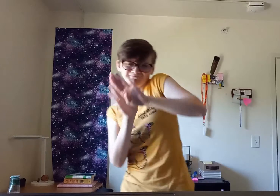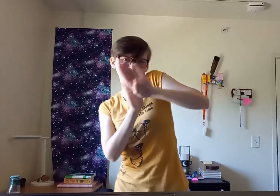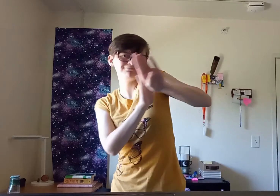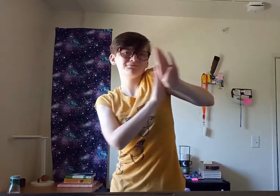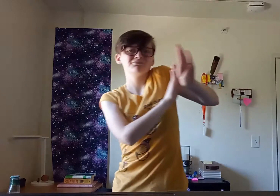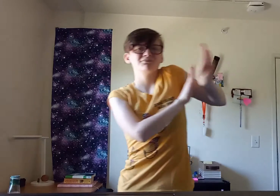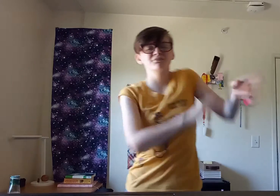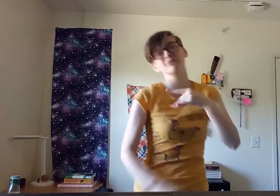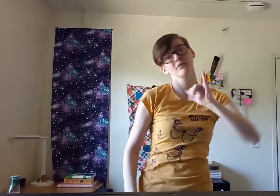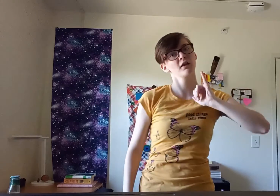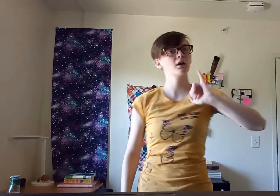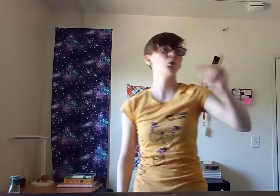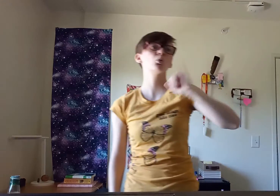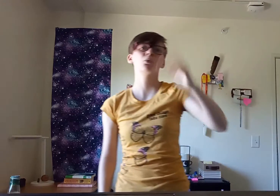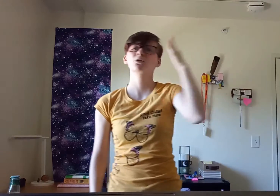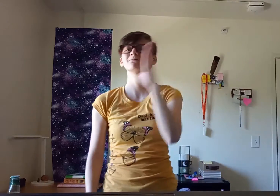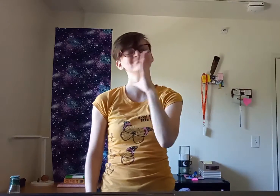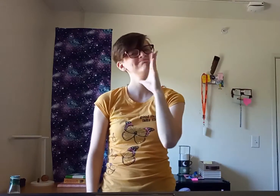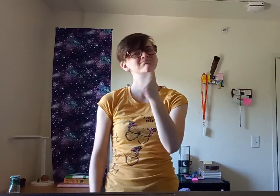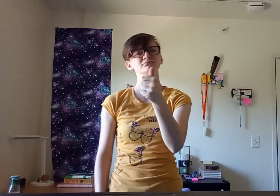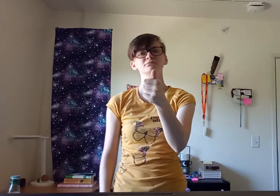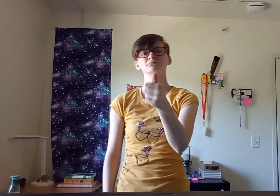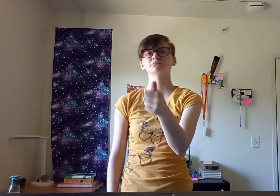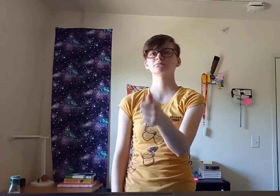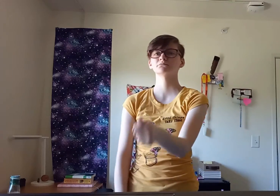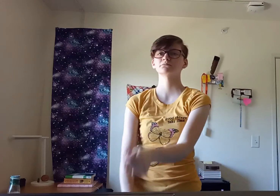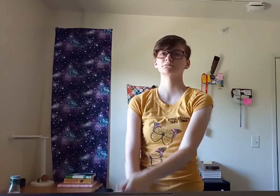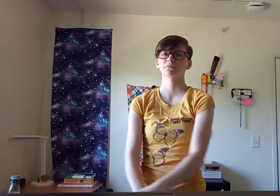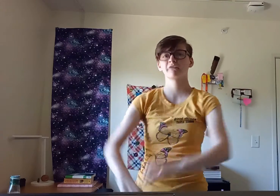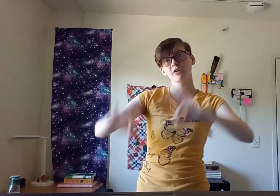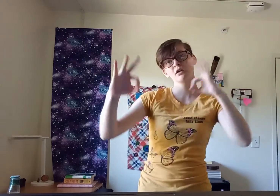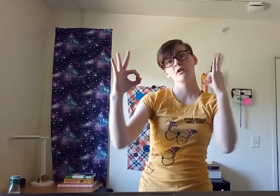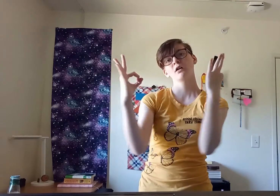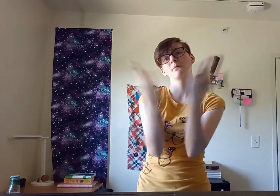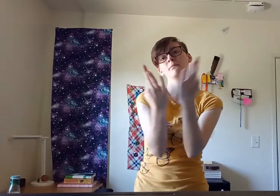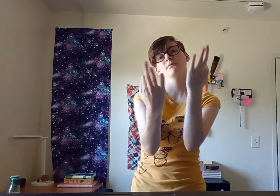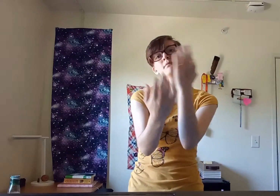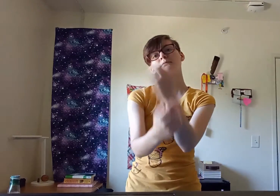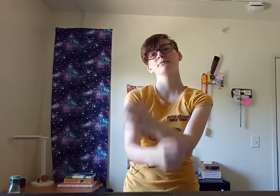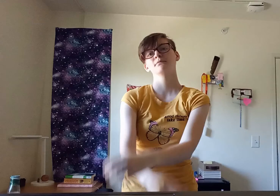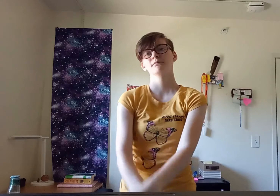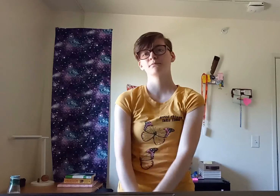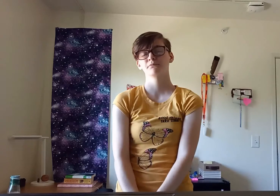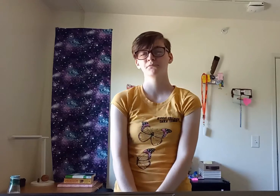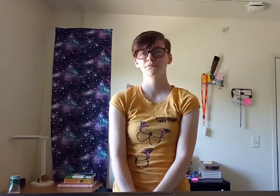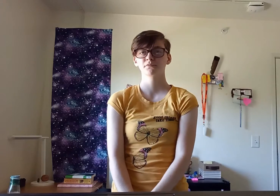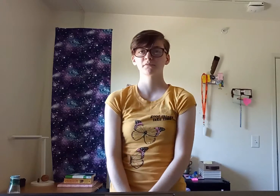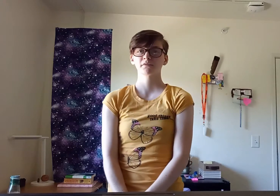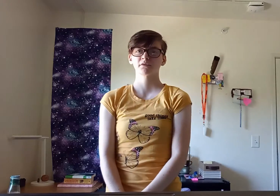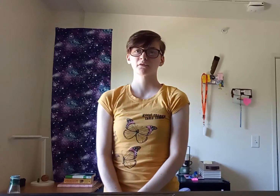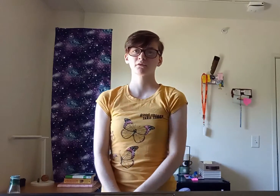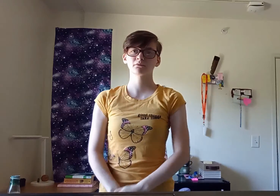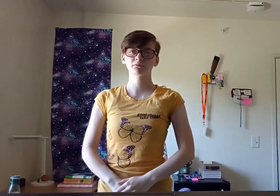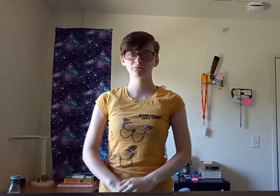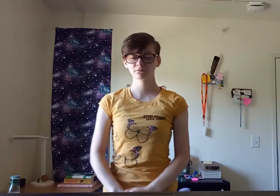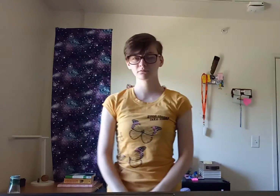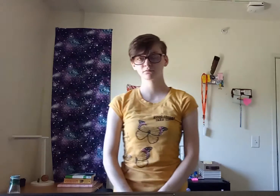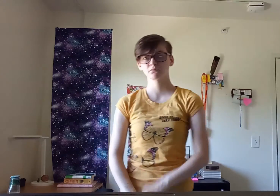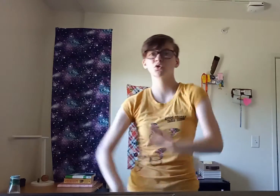My scarf, I know I'm not the same Family is all I have to claim I see a wall,